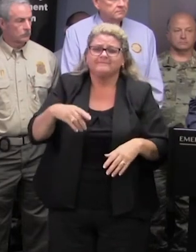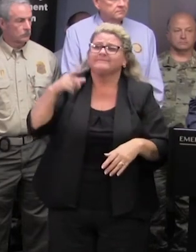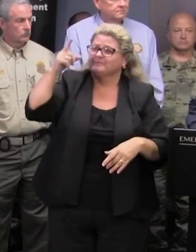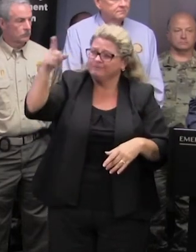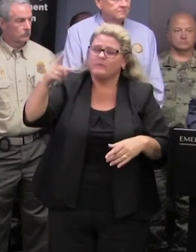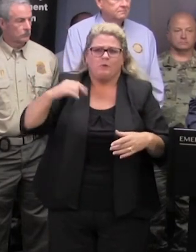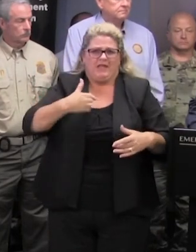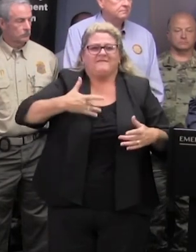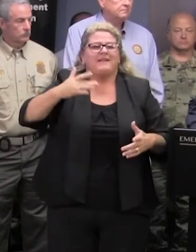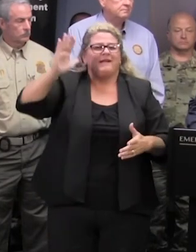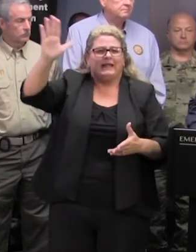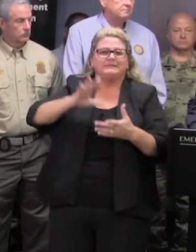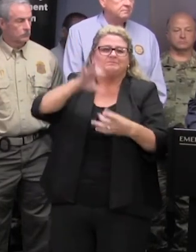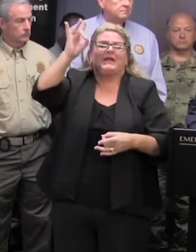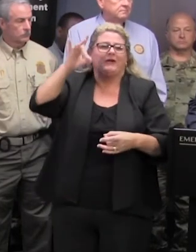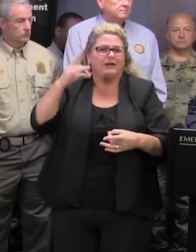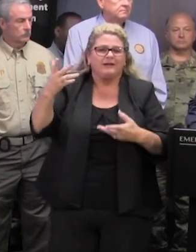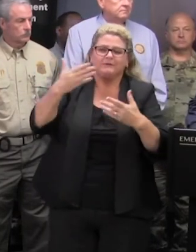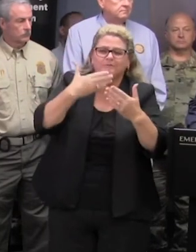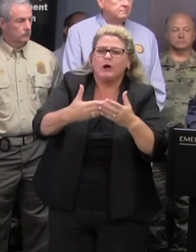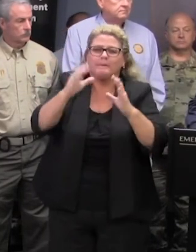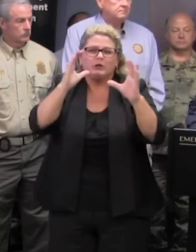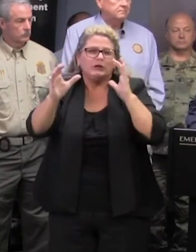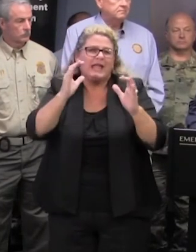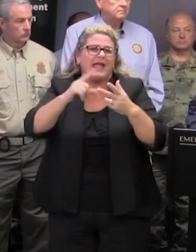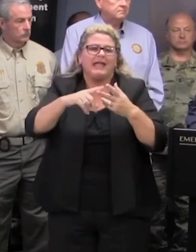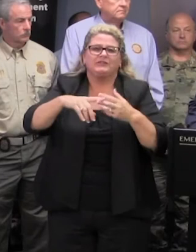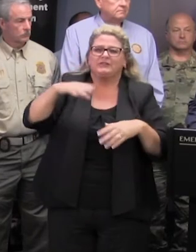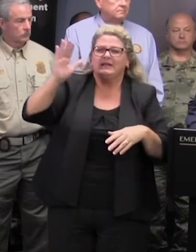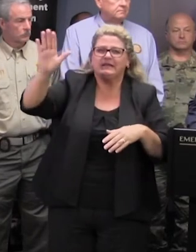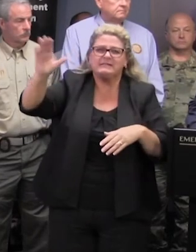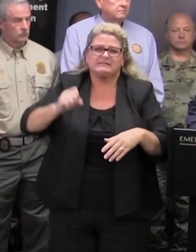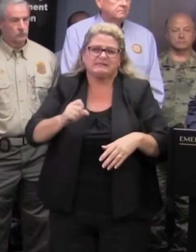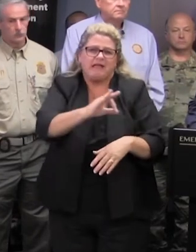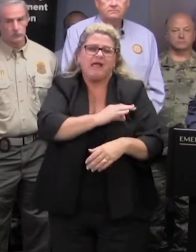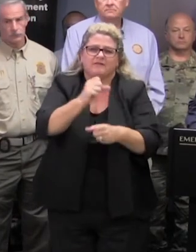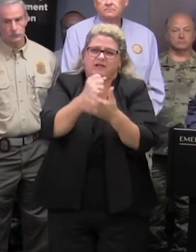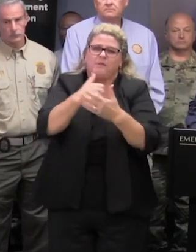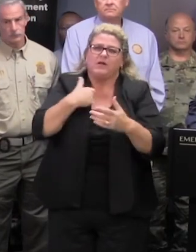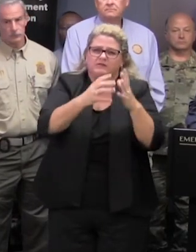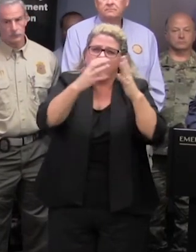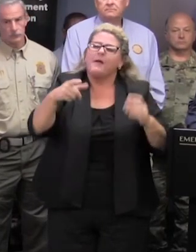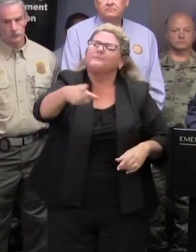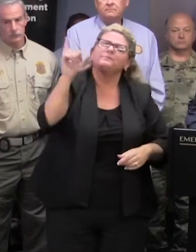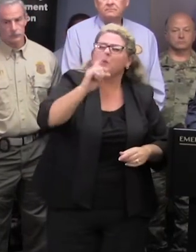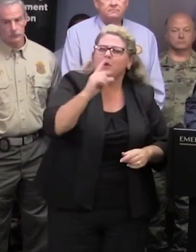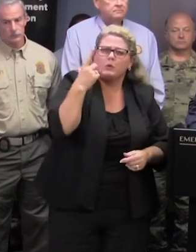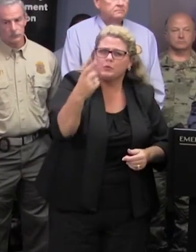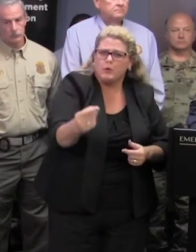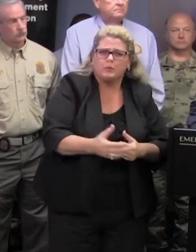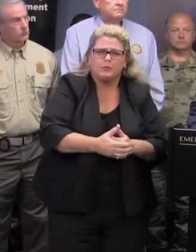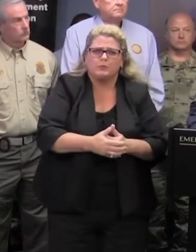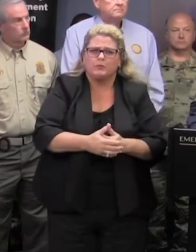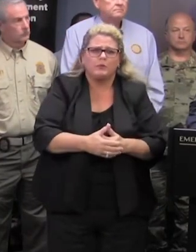spirit with communications and those of his cabinet members and agencies since this began where might you be taking him or what do you want him although